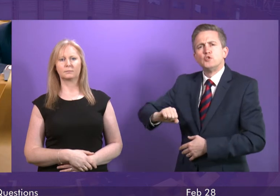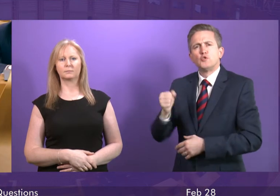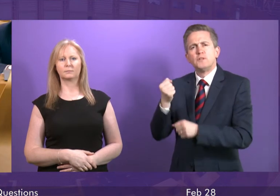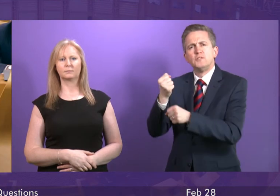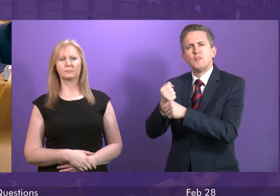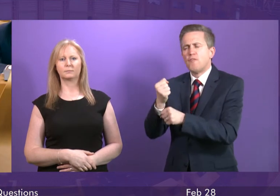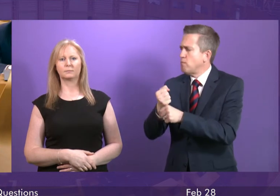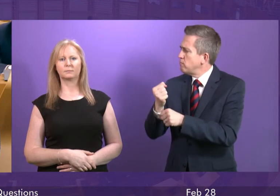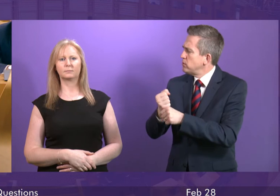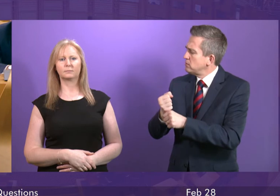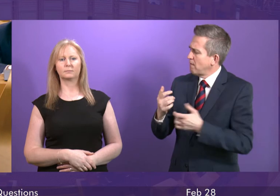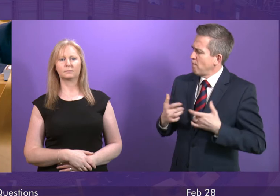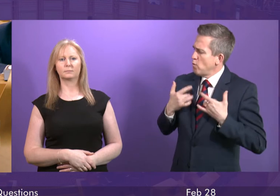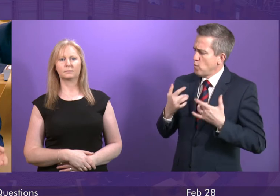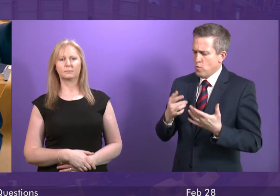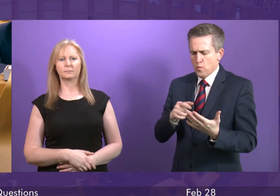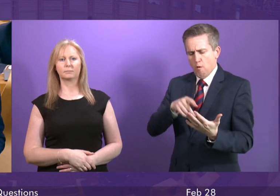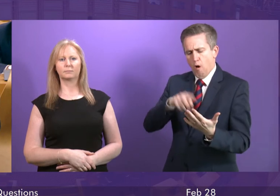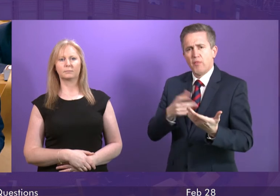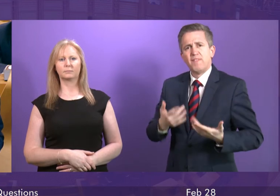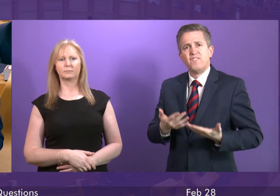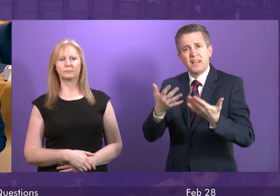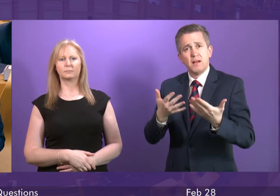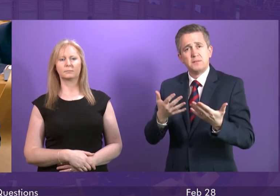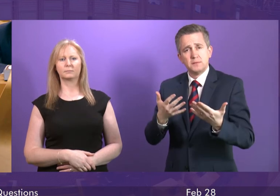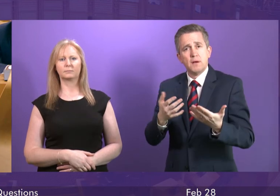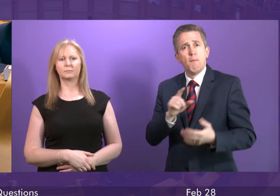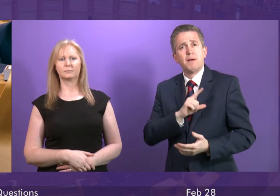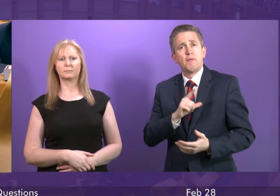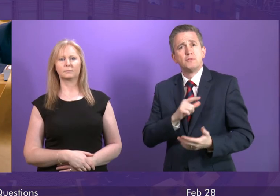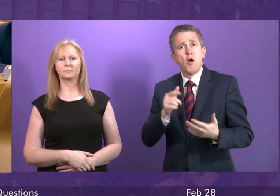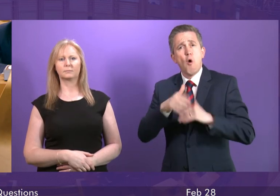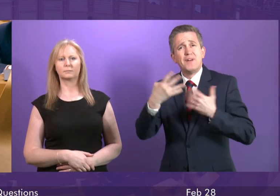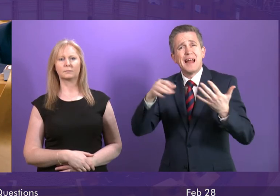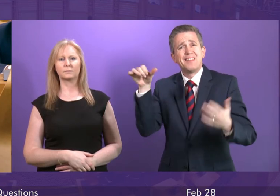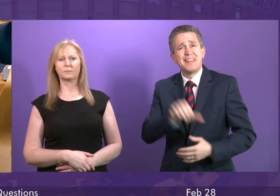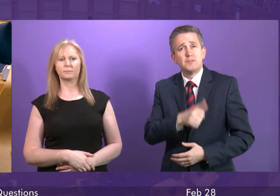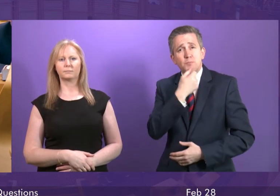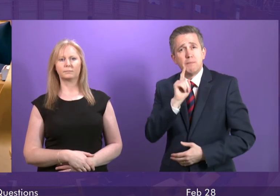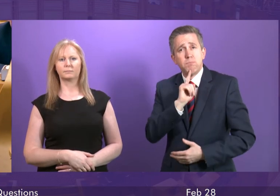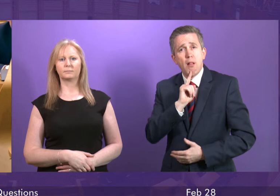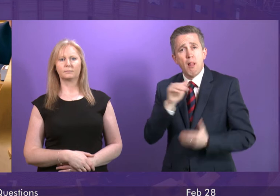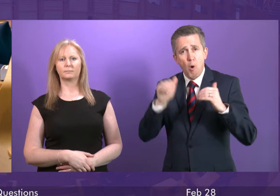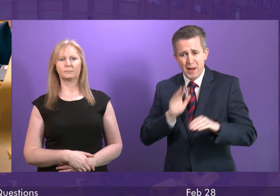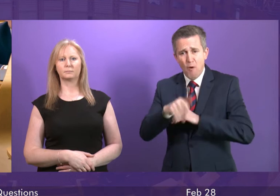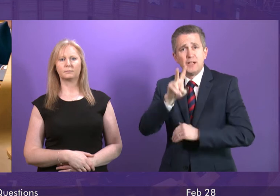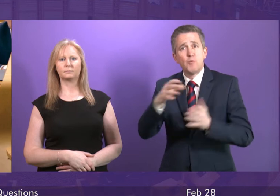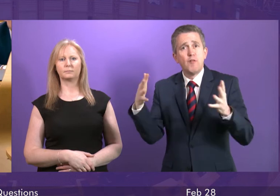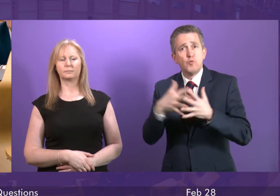is to the recent figures showing over 9,000 people were waiting beyond the 12-week target for inpatient or day case admission